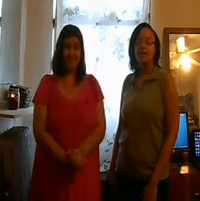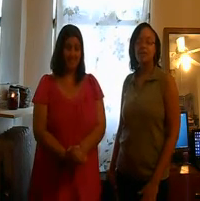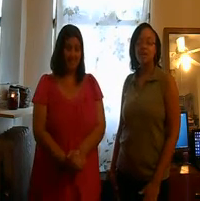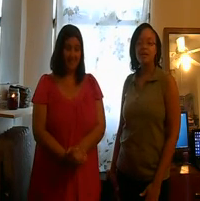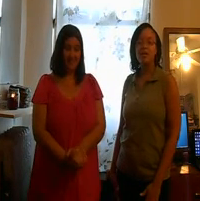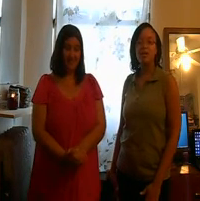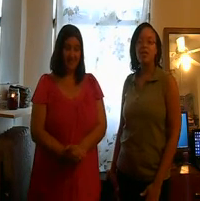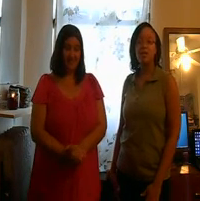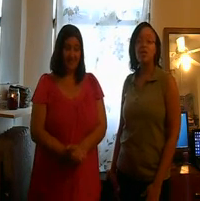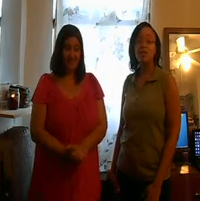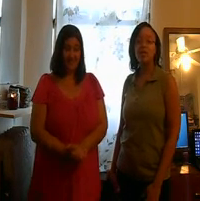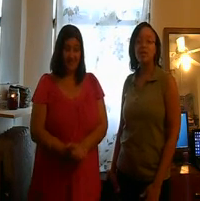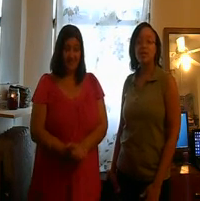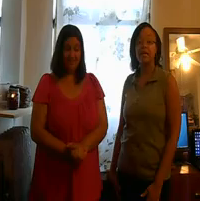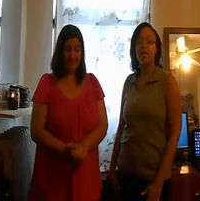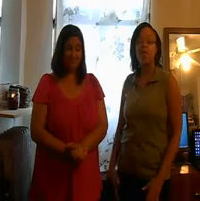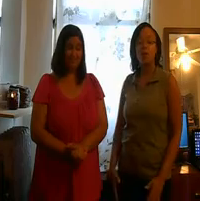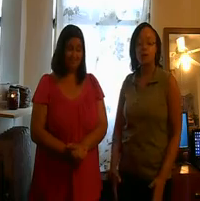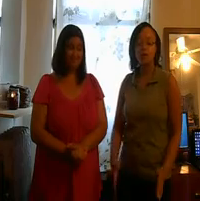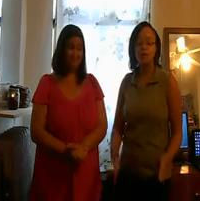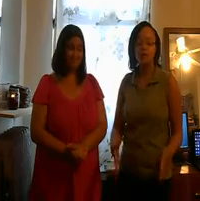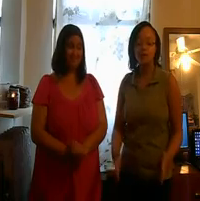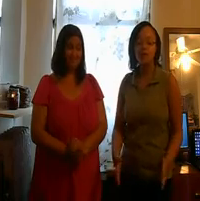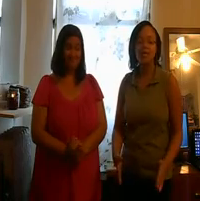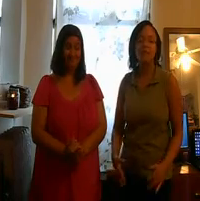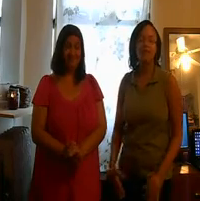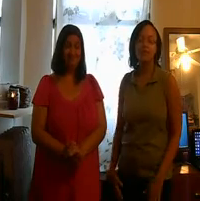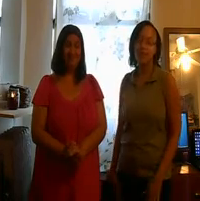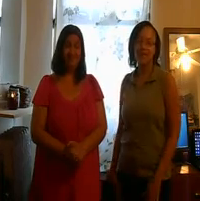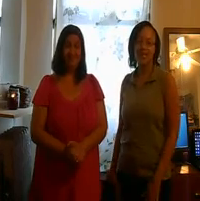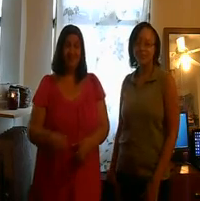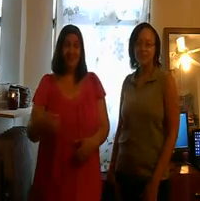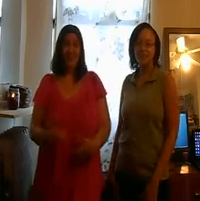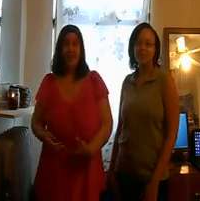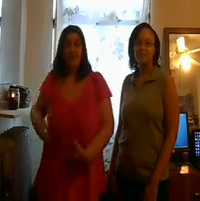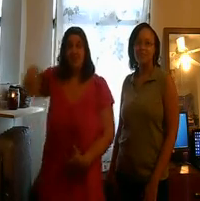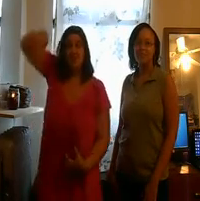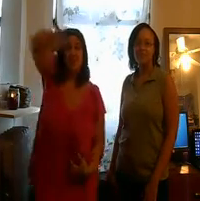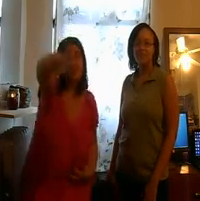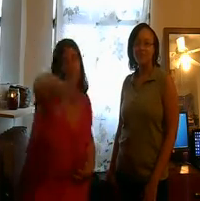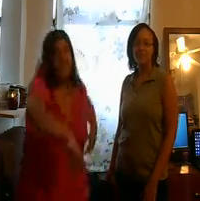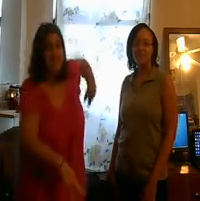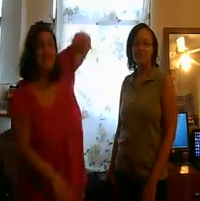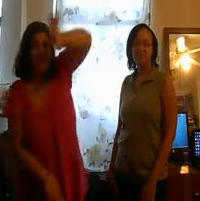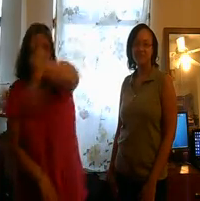excited about going to the Holy Land and walking in the footsteps of Christ. I want to swing the in Dead Sea.